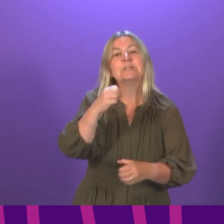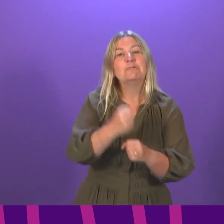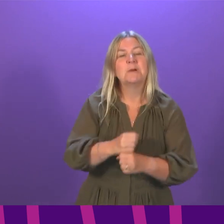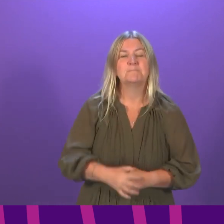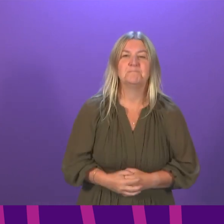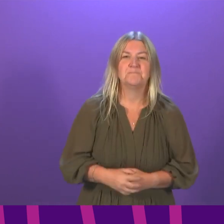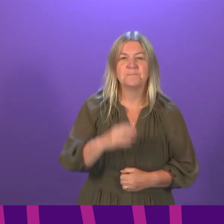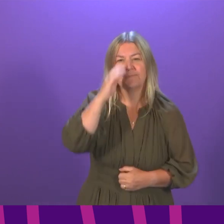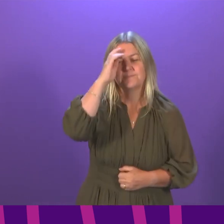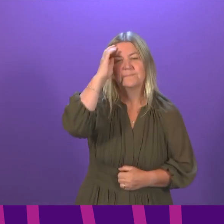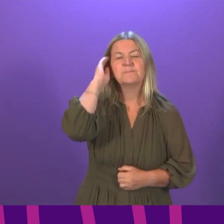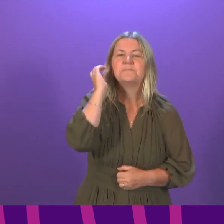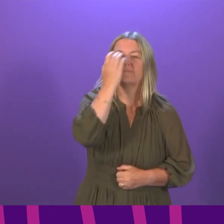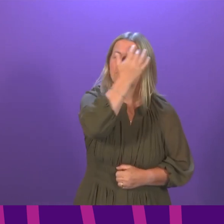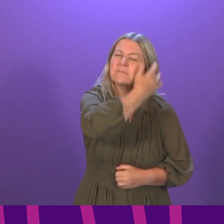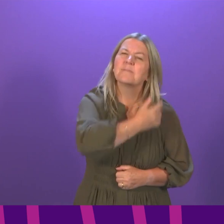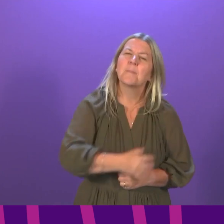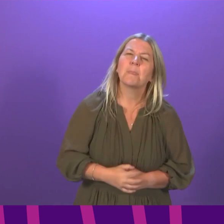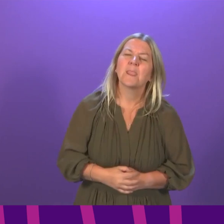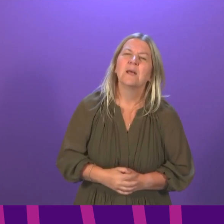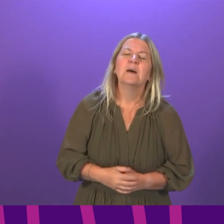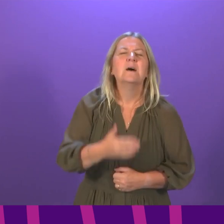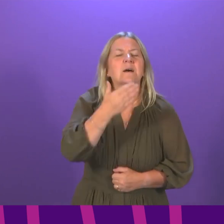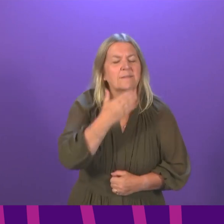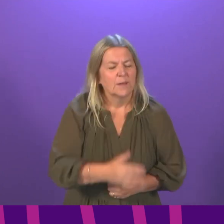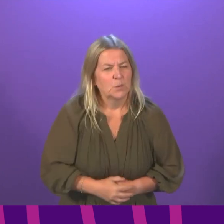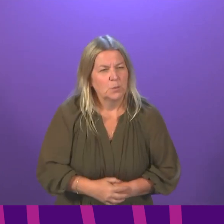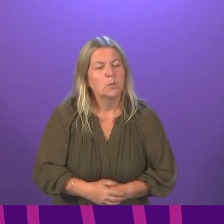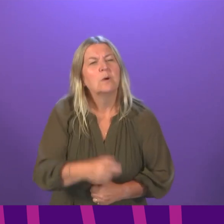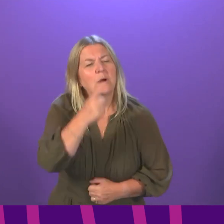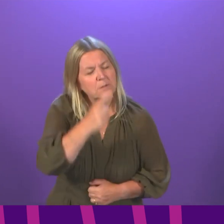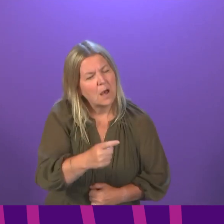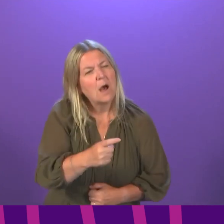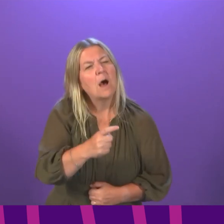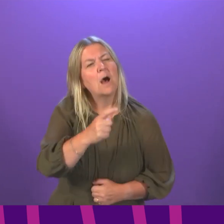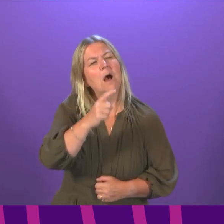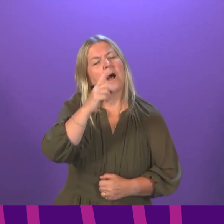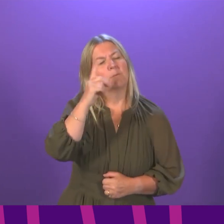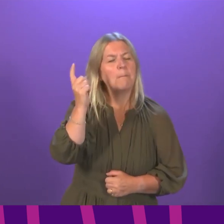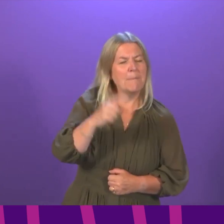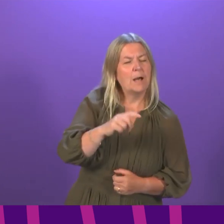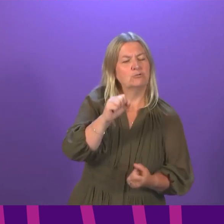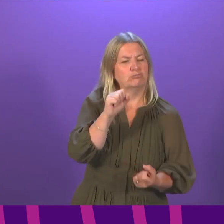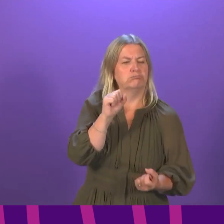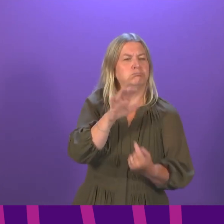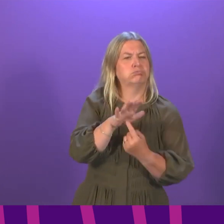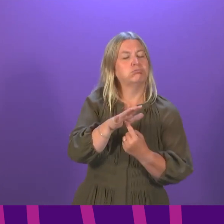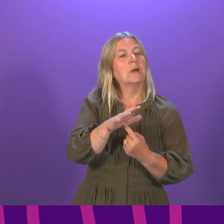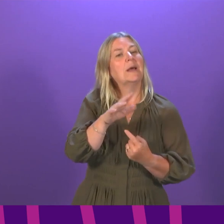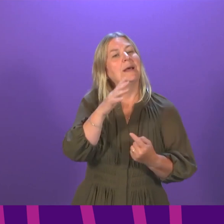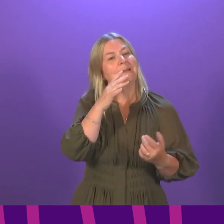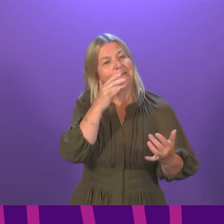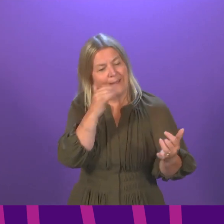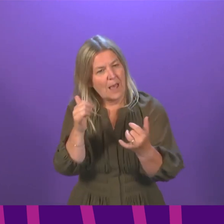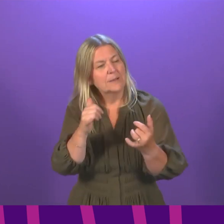you very much. Can I refer to the importance of the Test and Protect app? It may be that familiarity